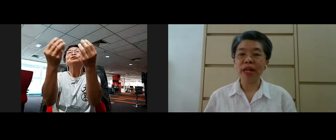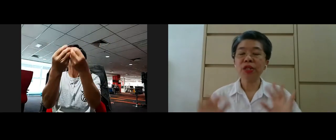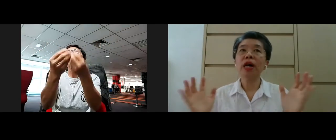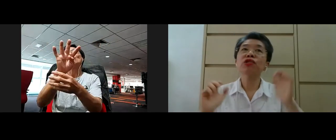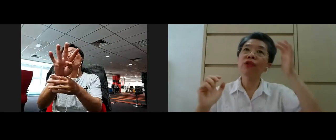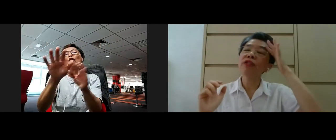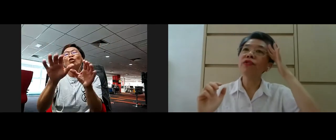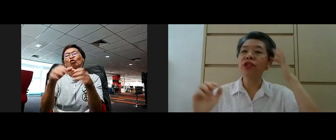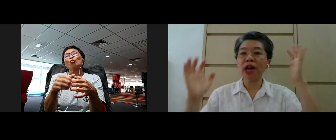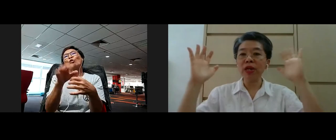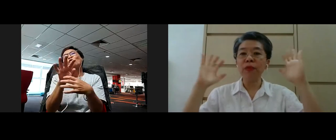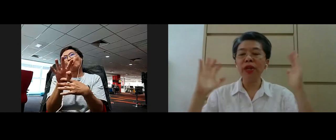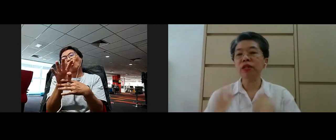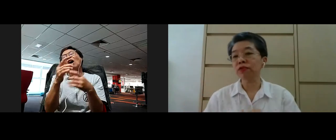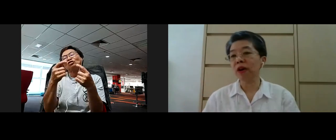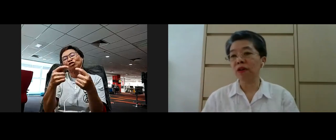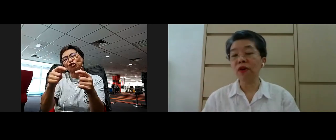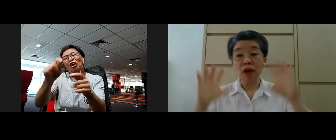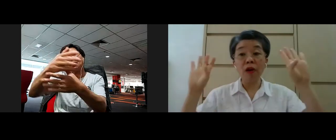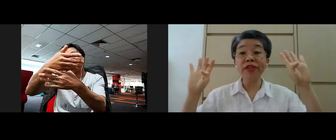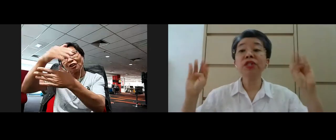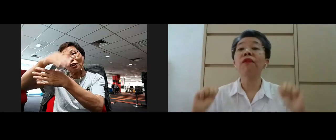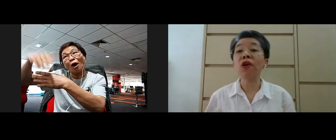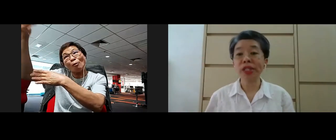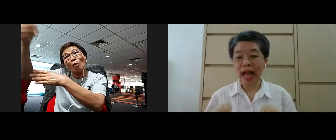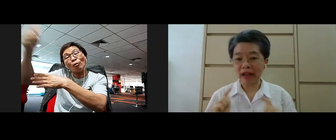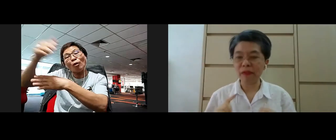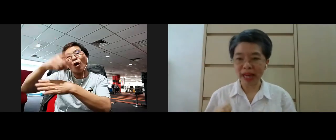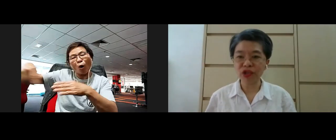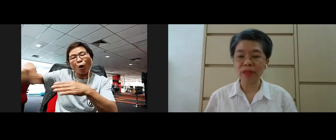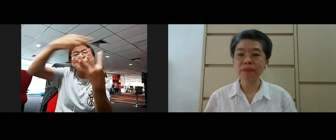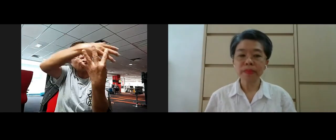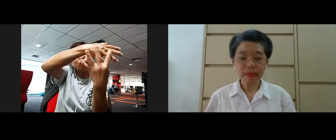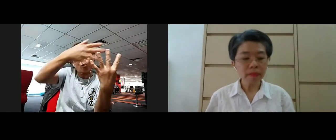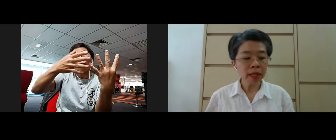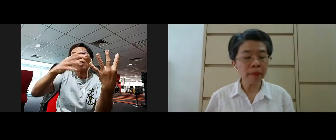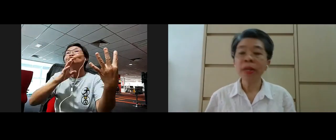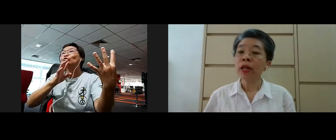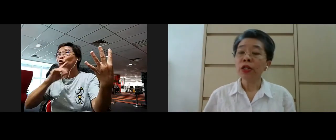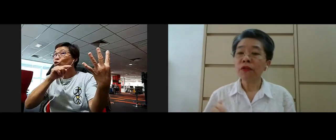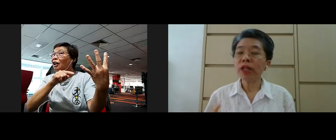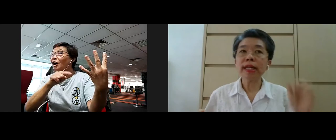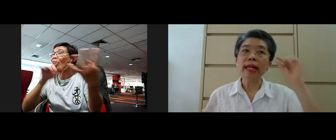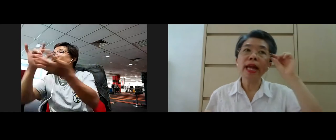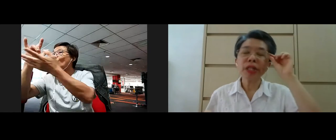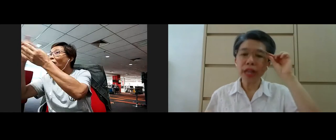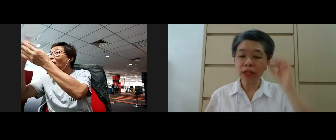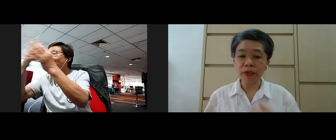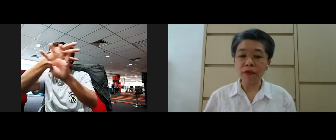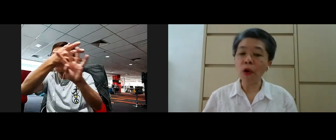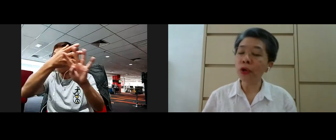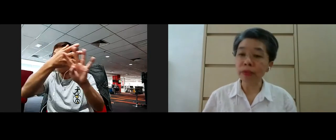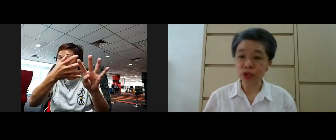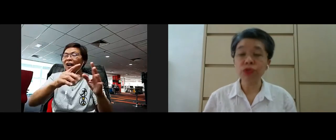four so I'll try to do the sharing within the group of all these four I've mentioned so firstly let us